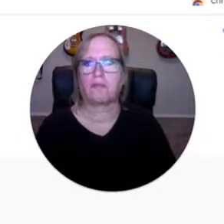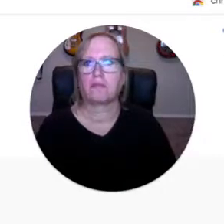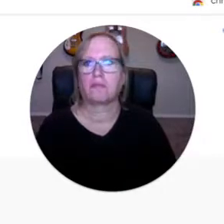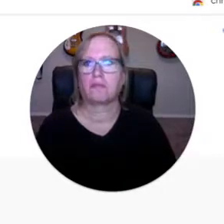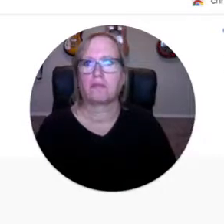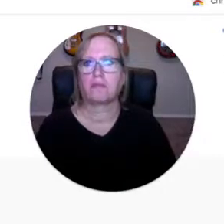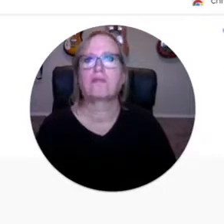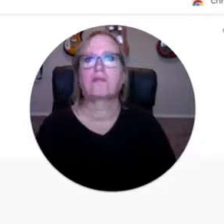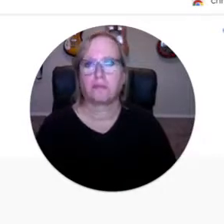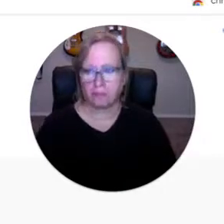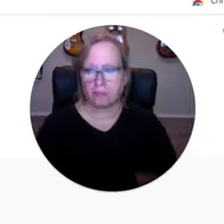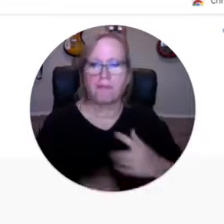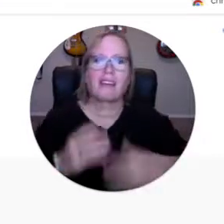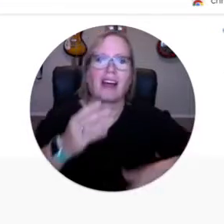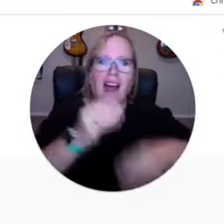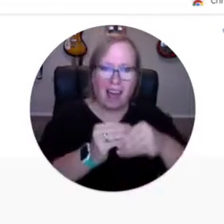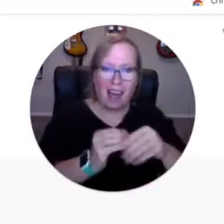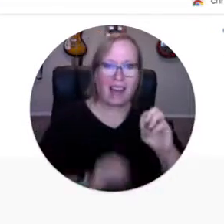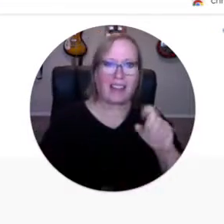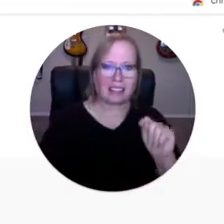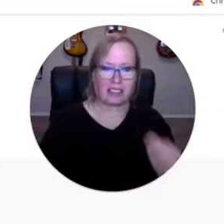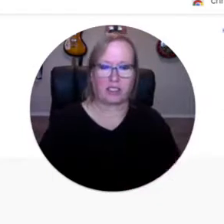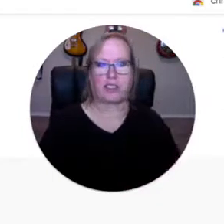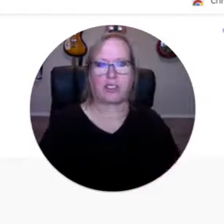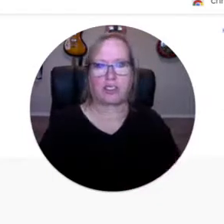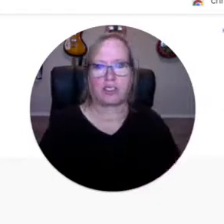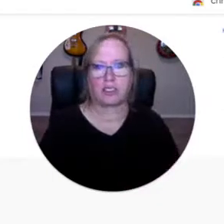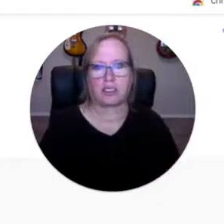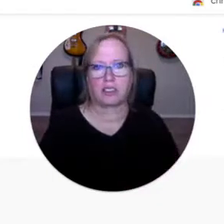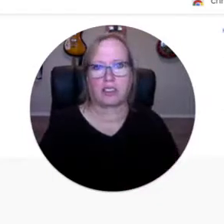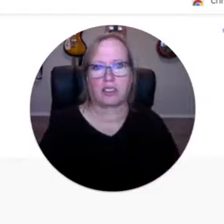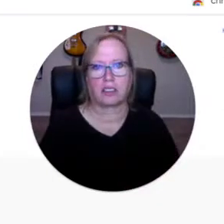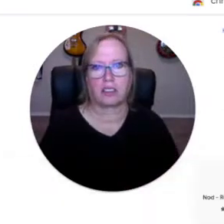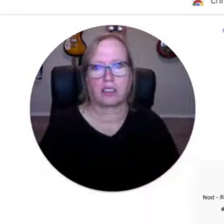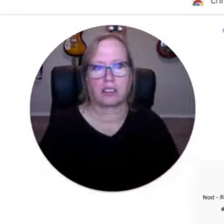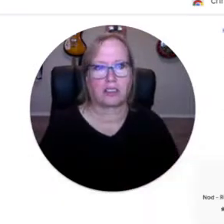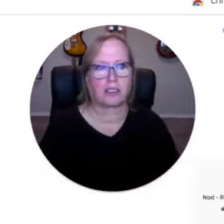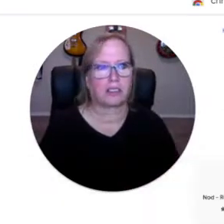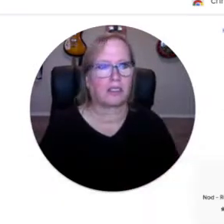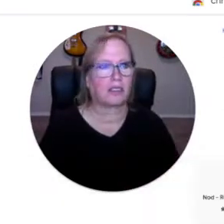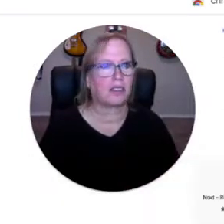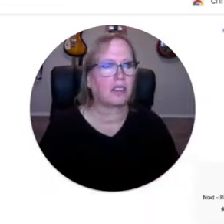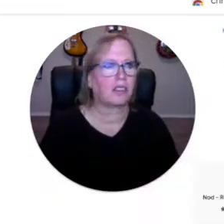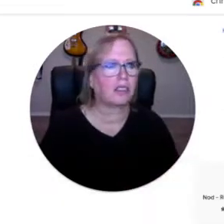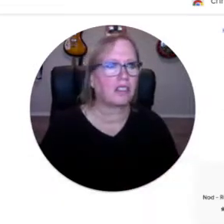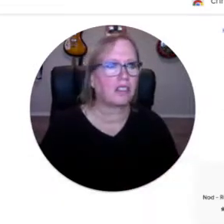I need to add the extension.